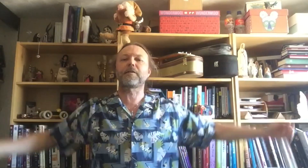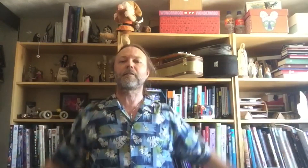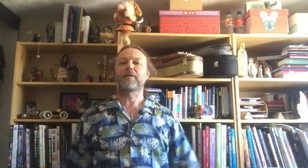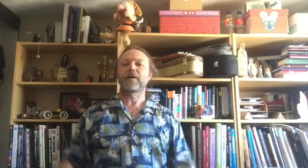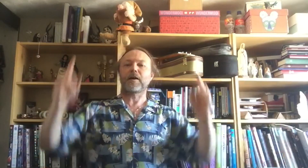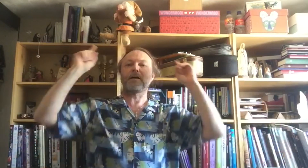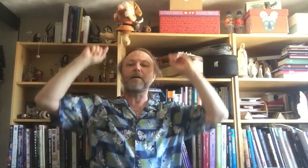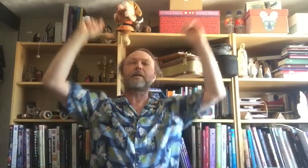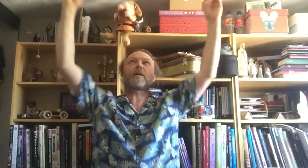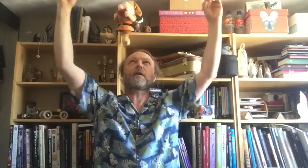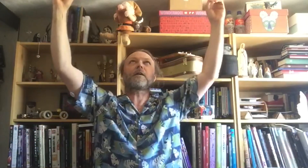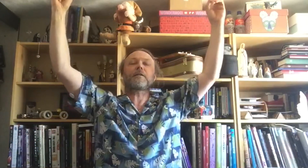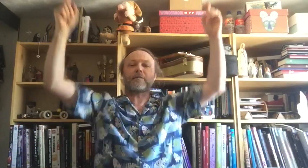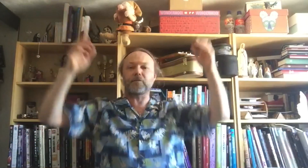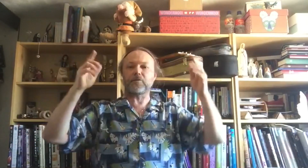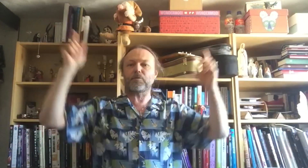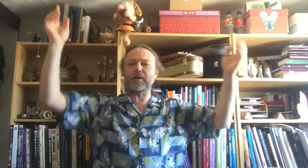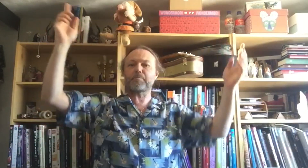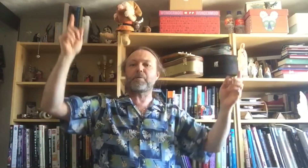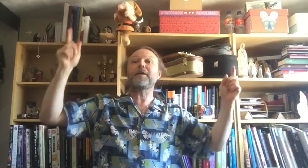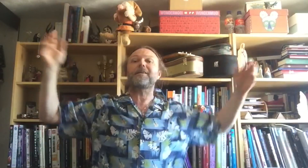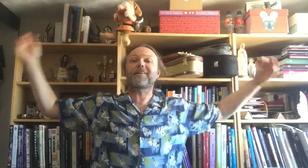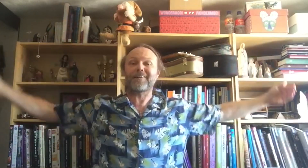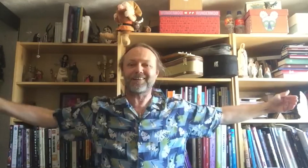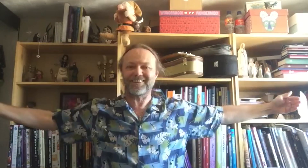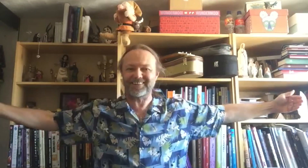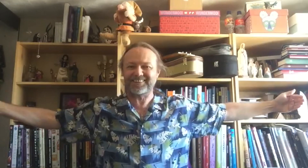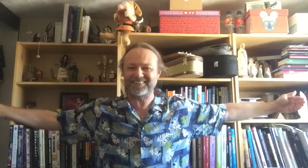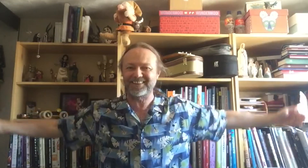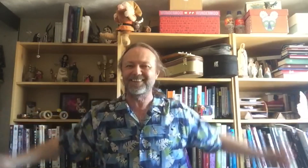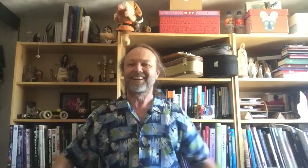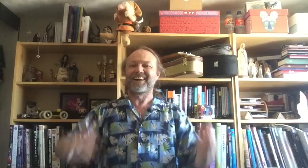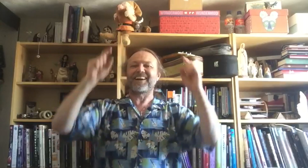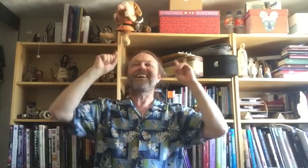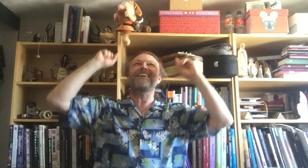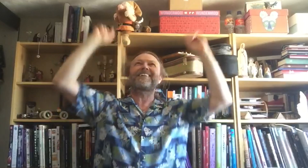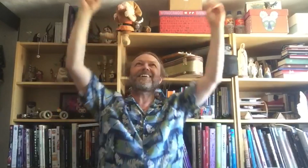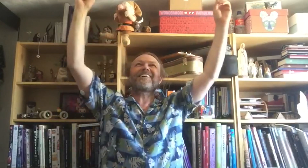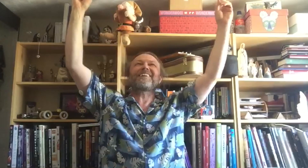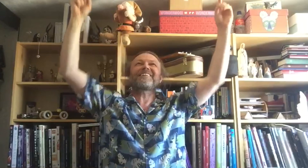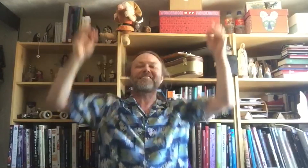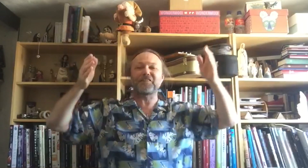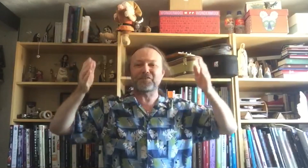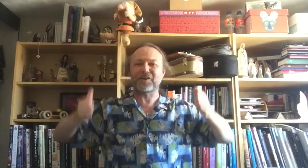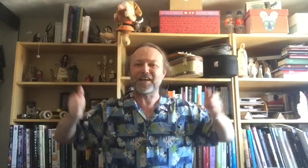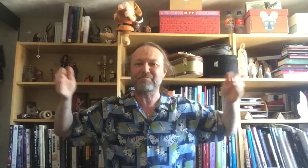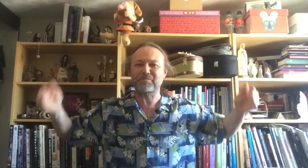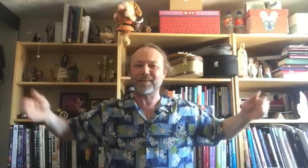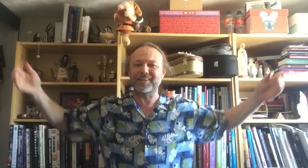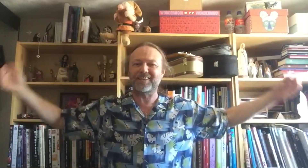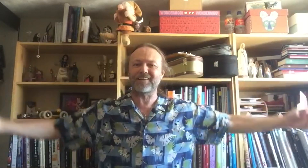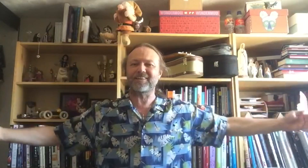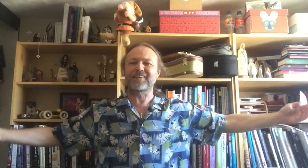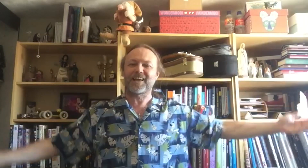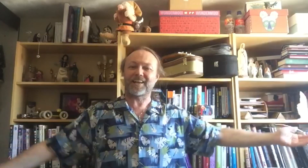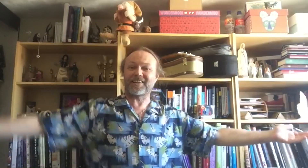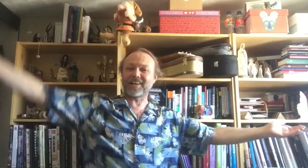and He